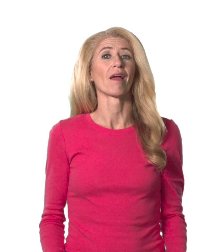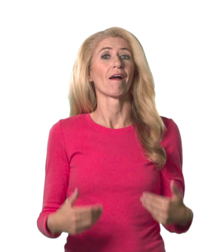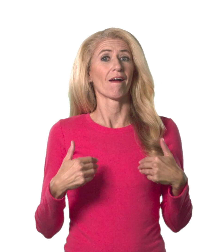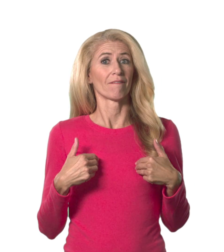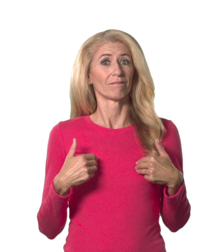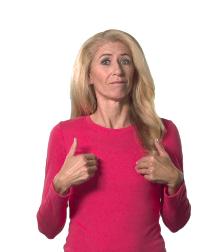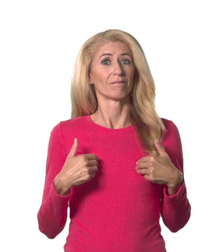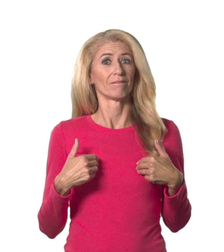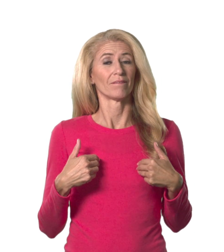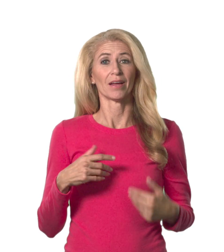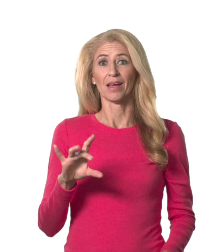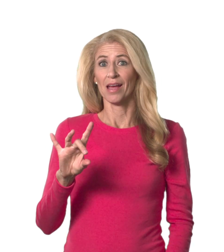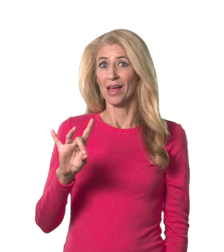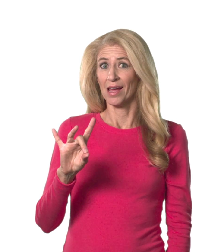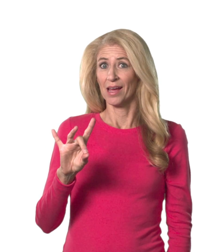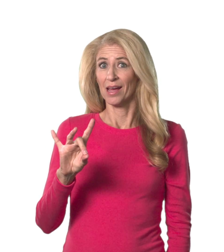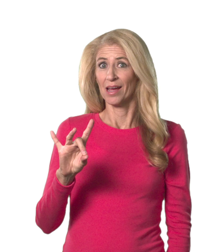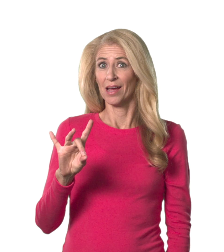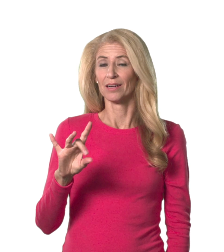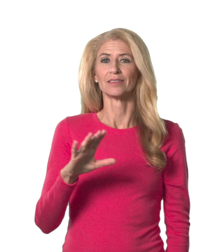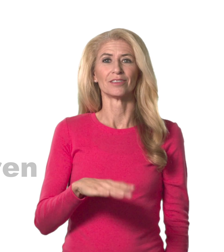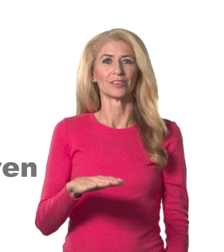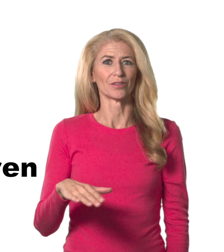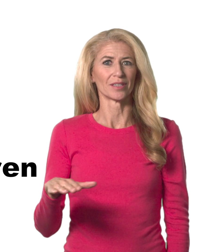I have 8 children.